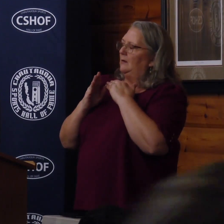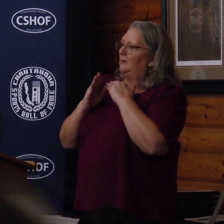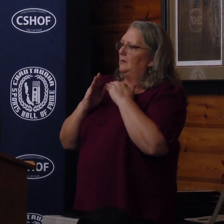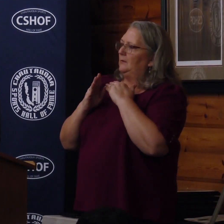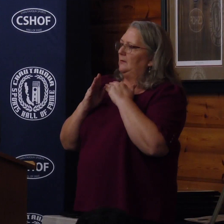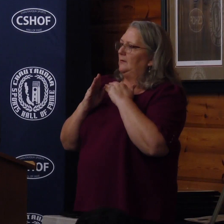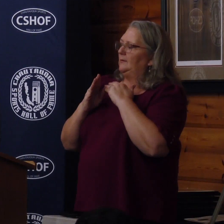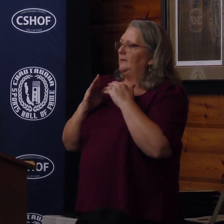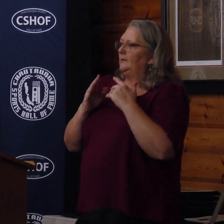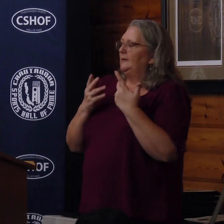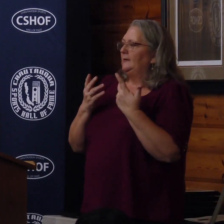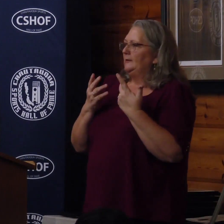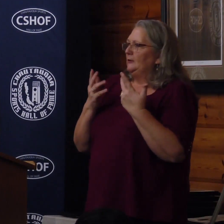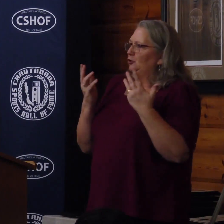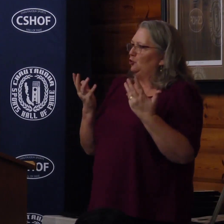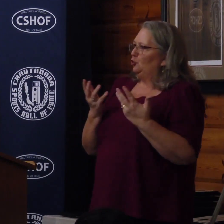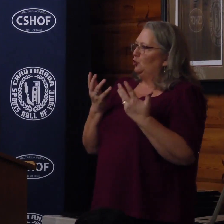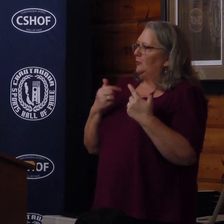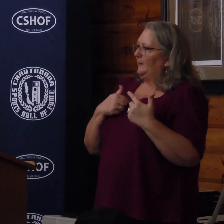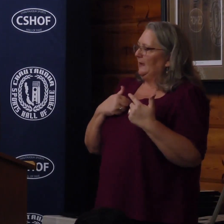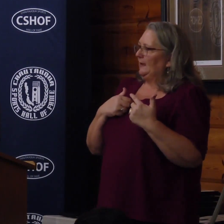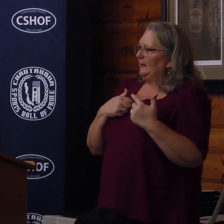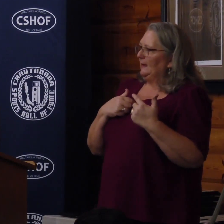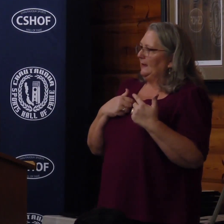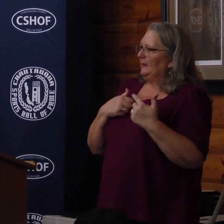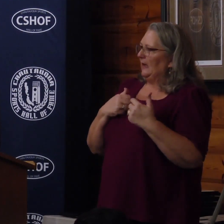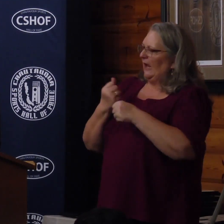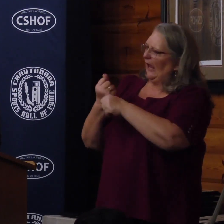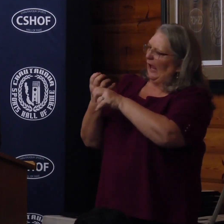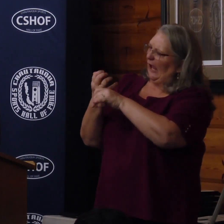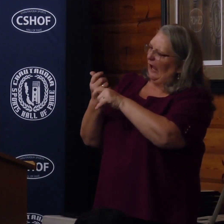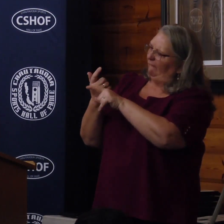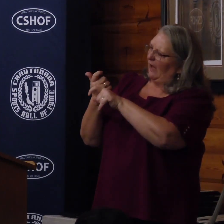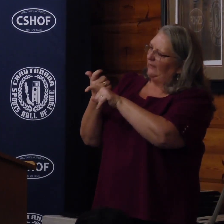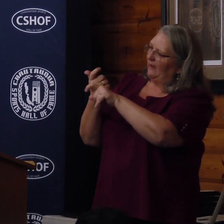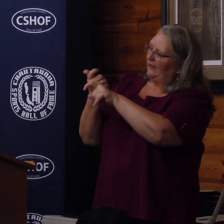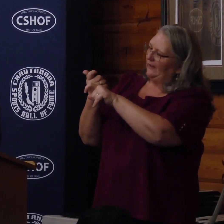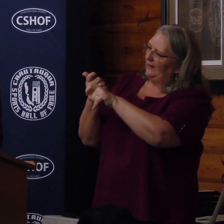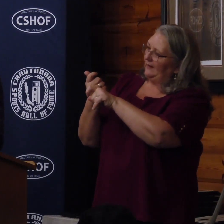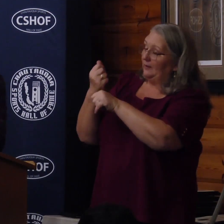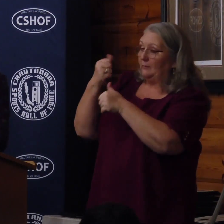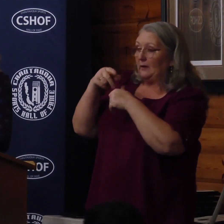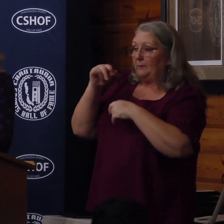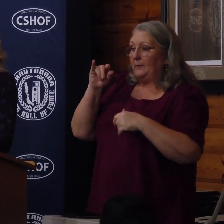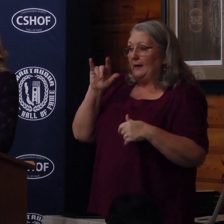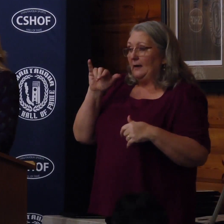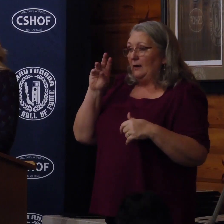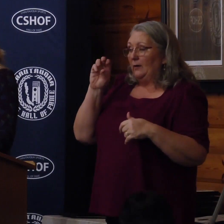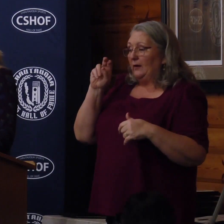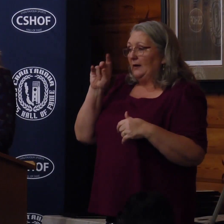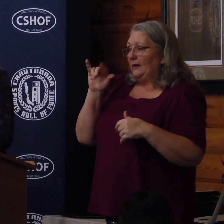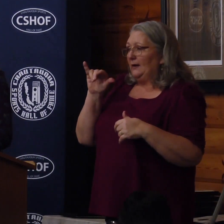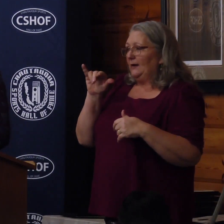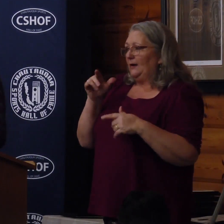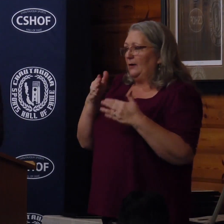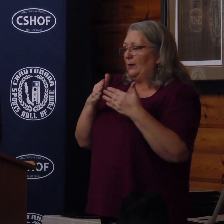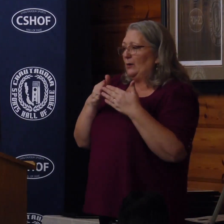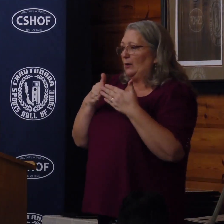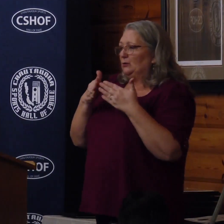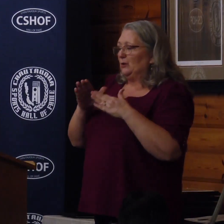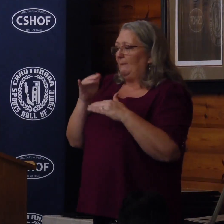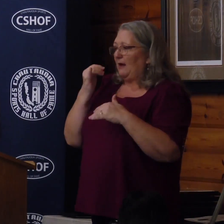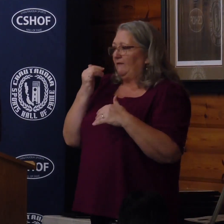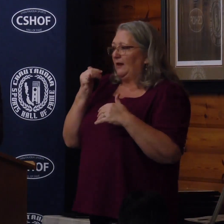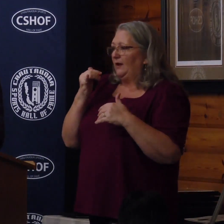encouraged me, yelled at me to go faster. Remember Pat and Wendy, corner street in Buffalo,